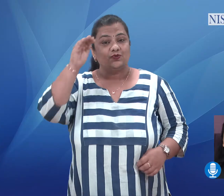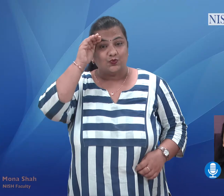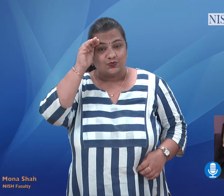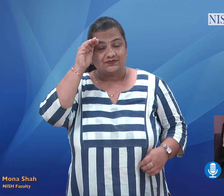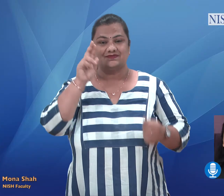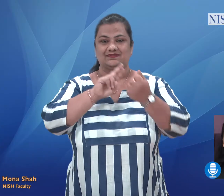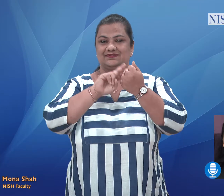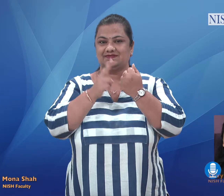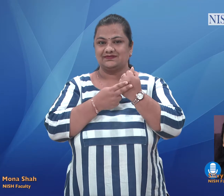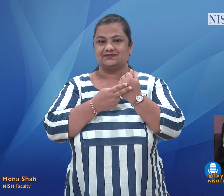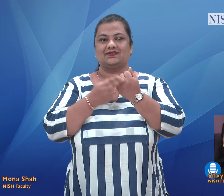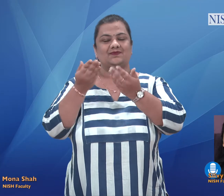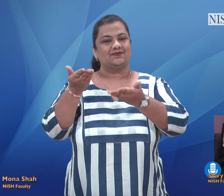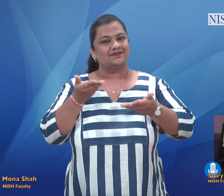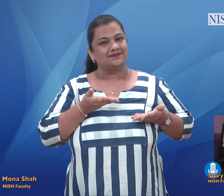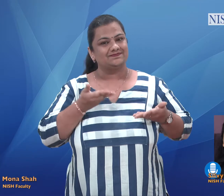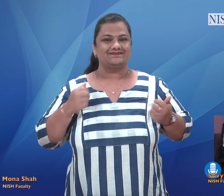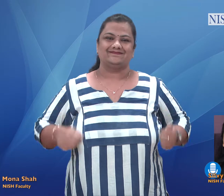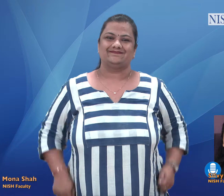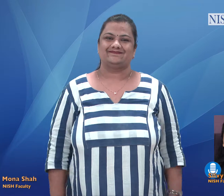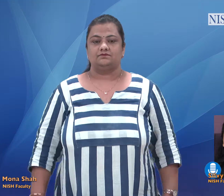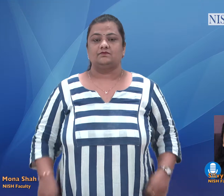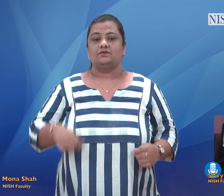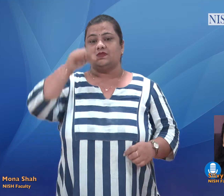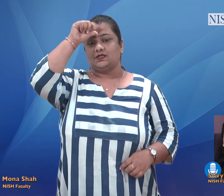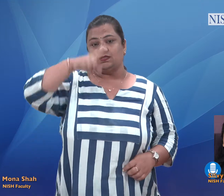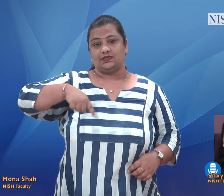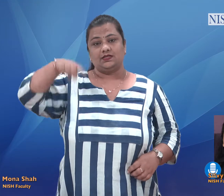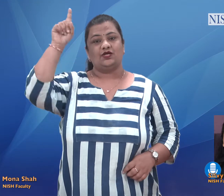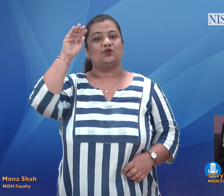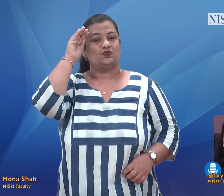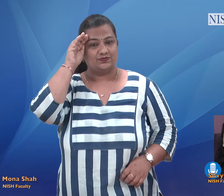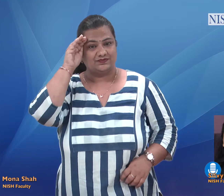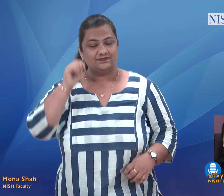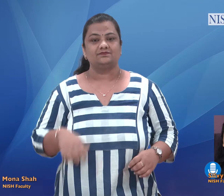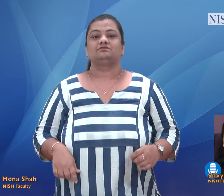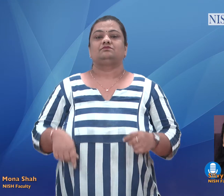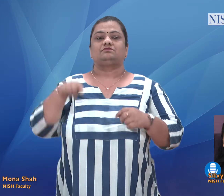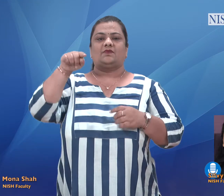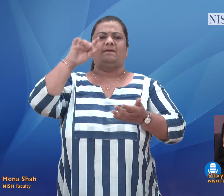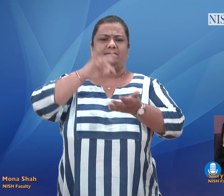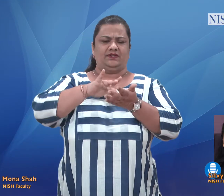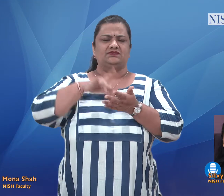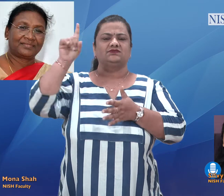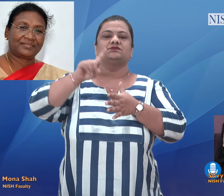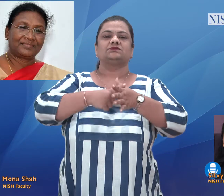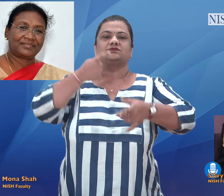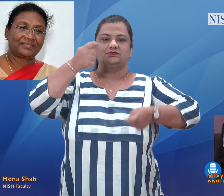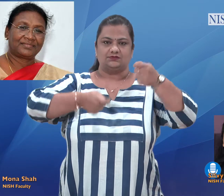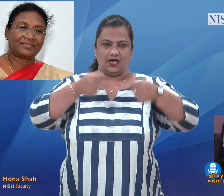Welcome to Niche News Weekly National News Former Jhakan Governor Draupadi Murmu,